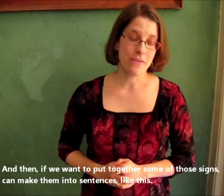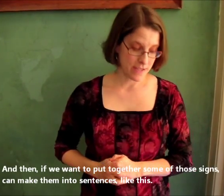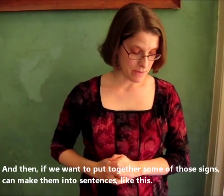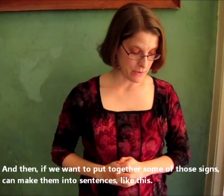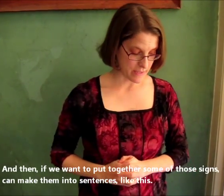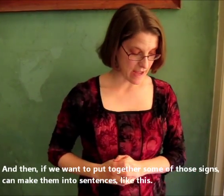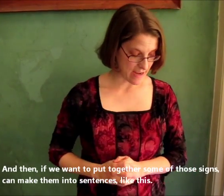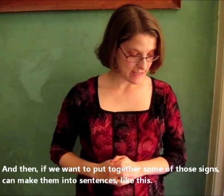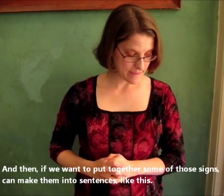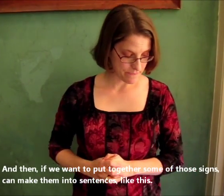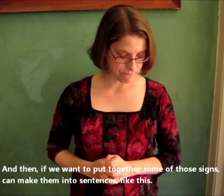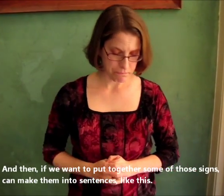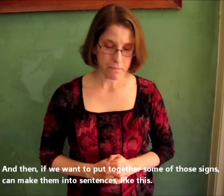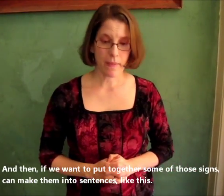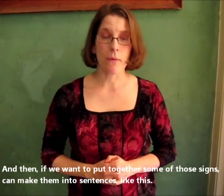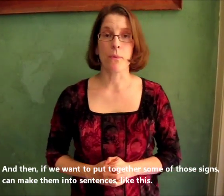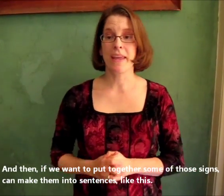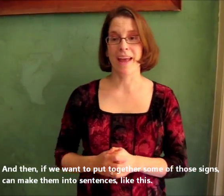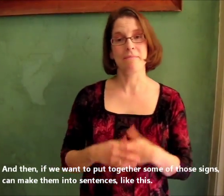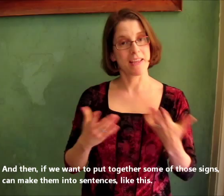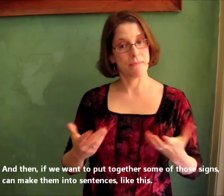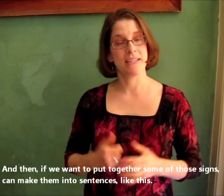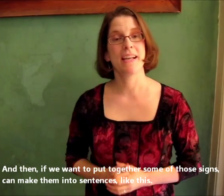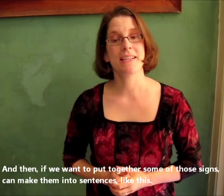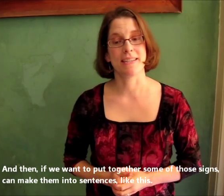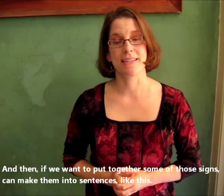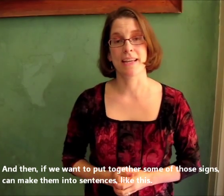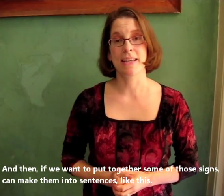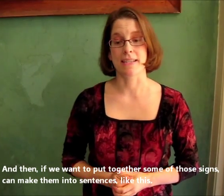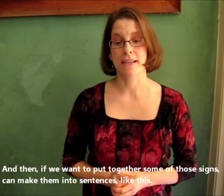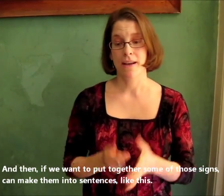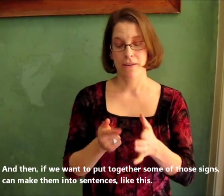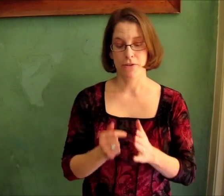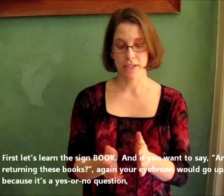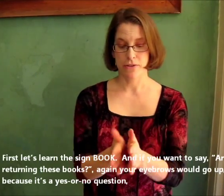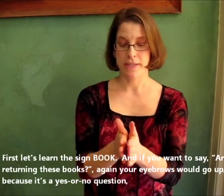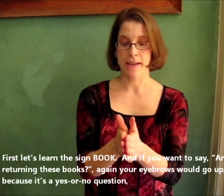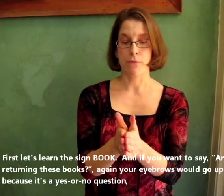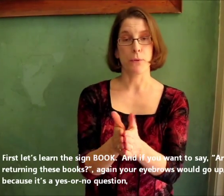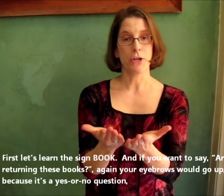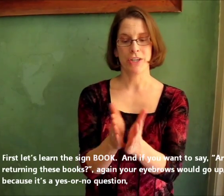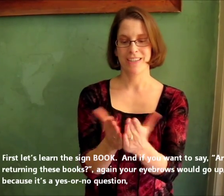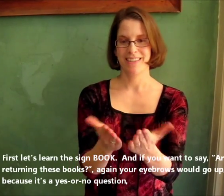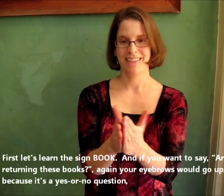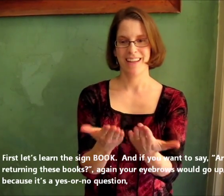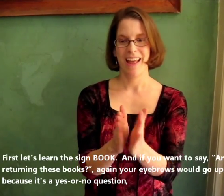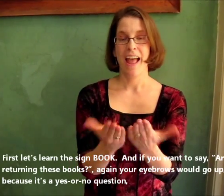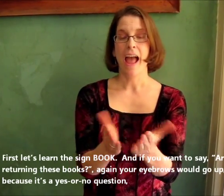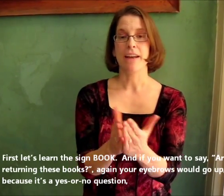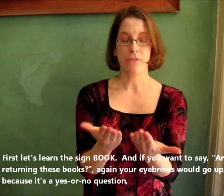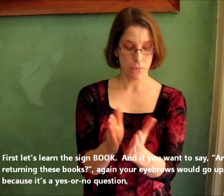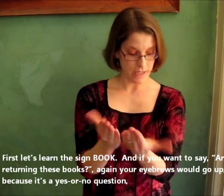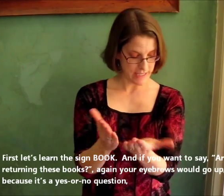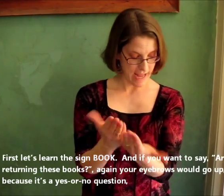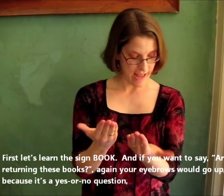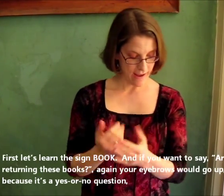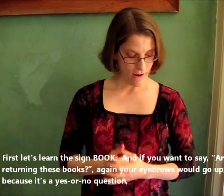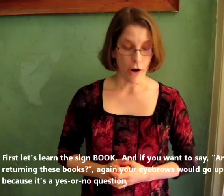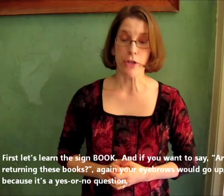some of those signs, we can make them into sentences like this. First let's learn the sign for book. And if you want to say, are you